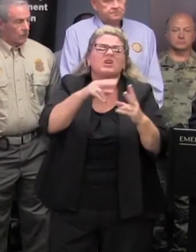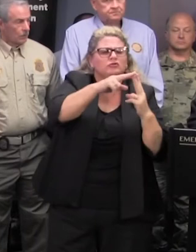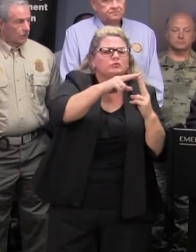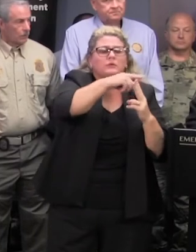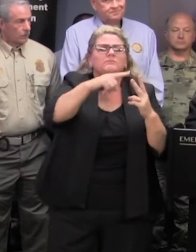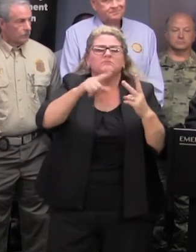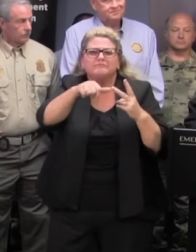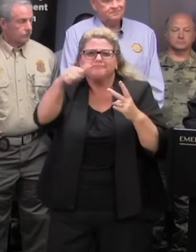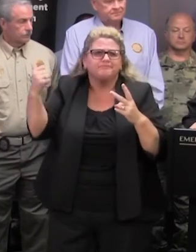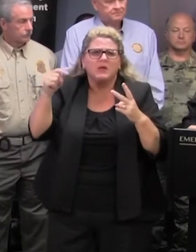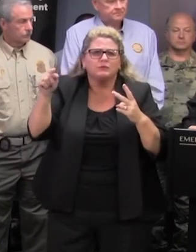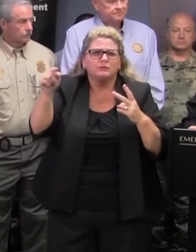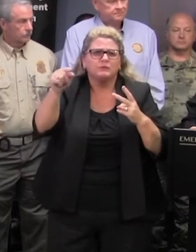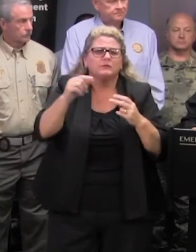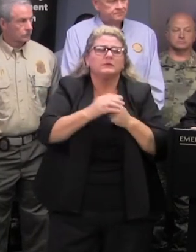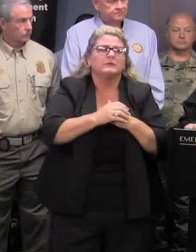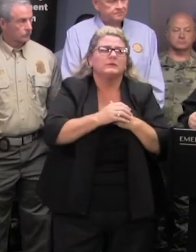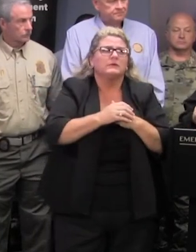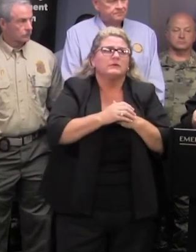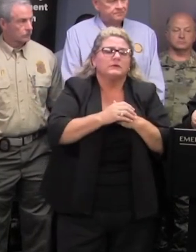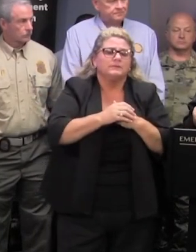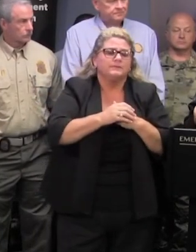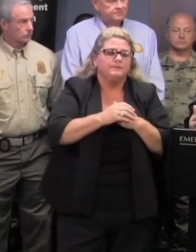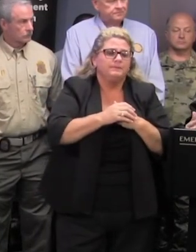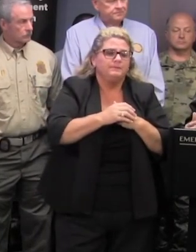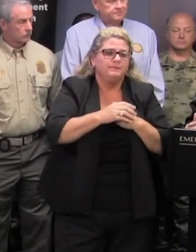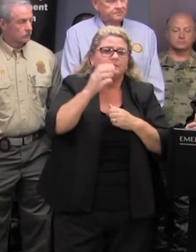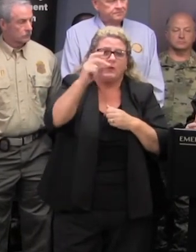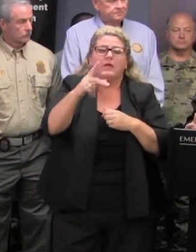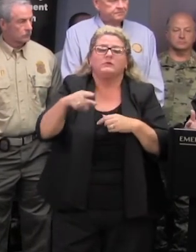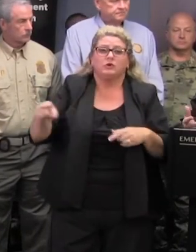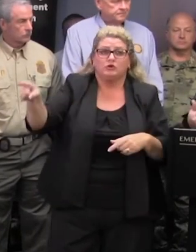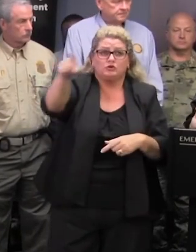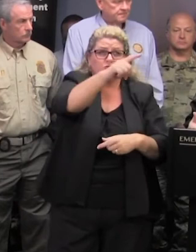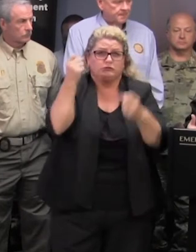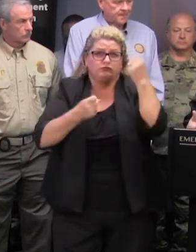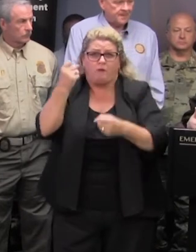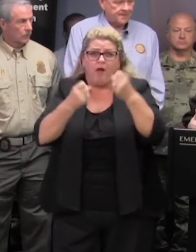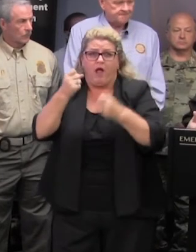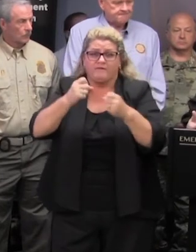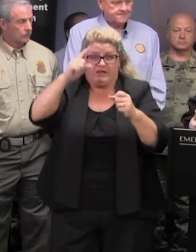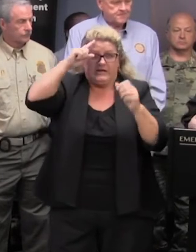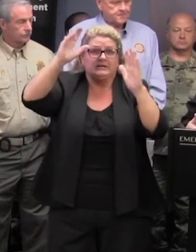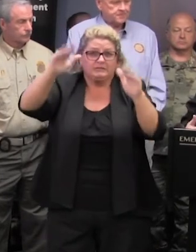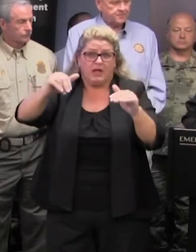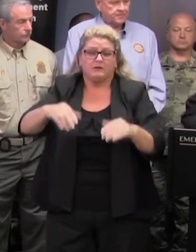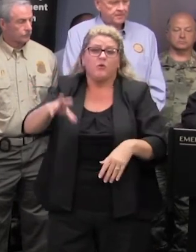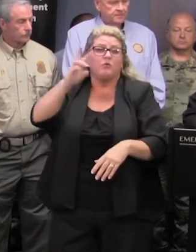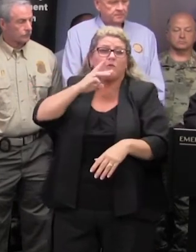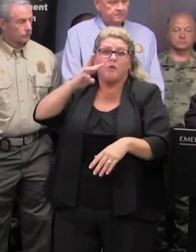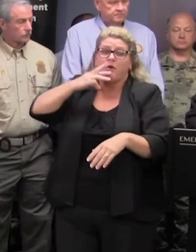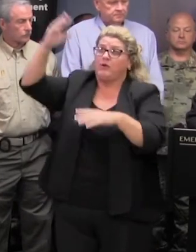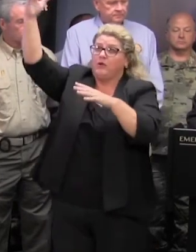listed well it's the drivers should expect as these flood waters come through the